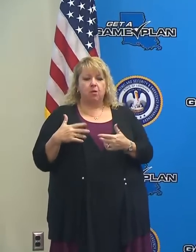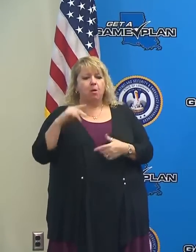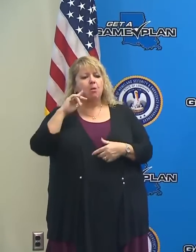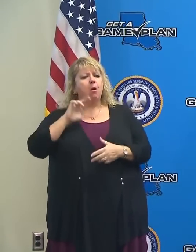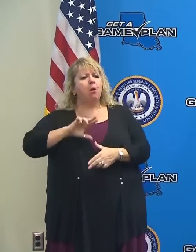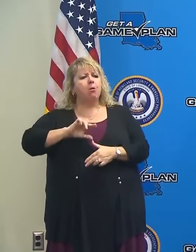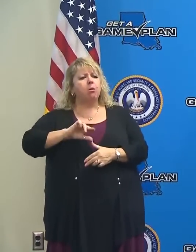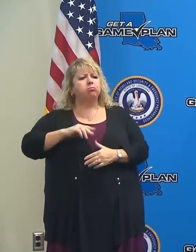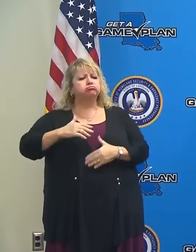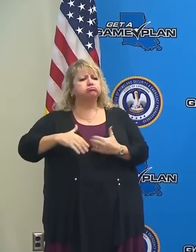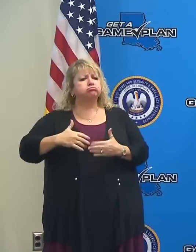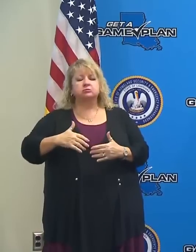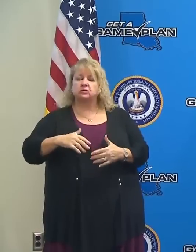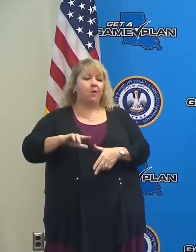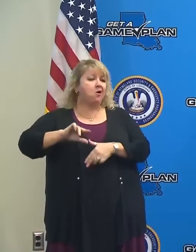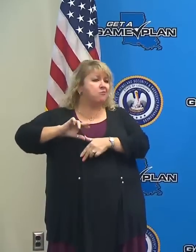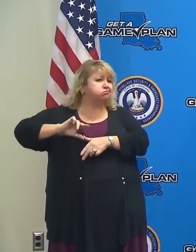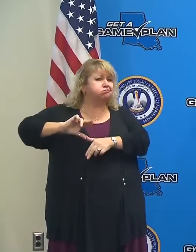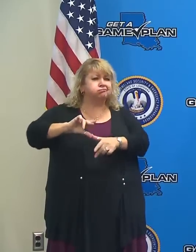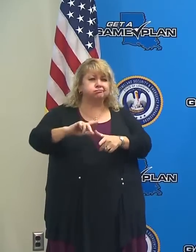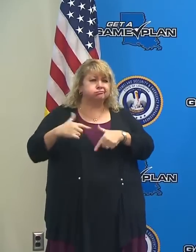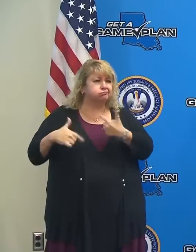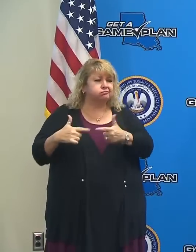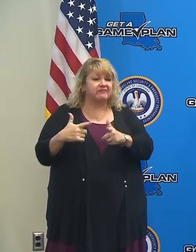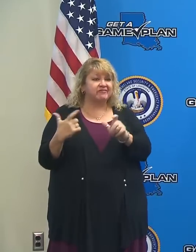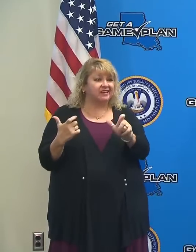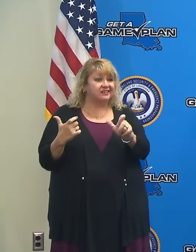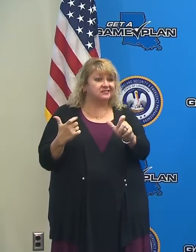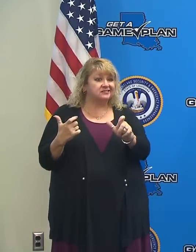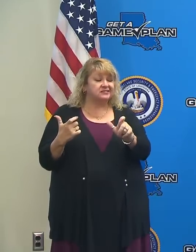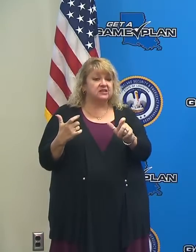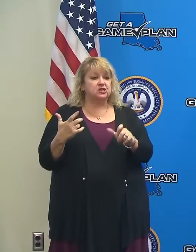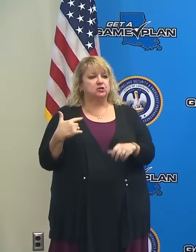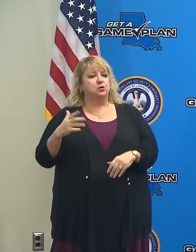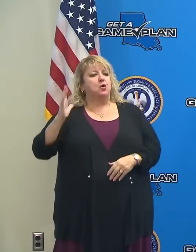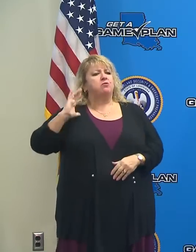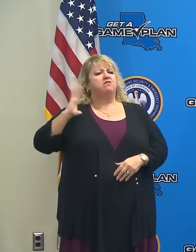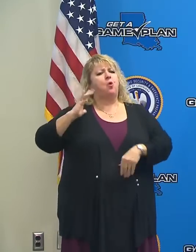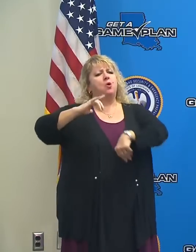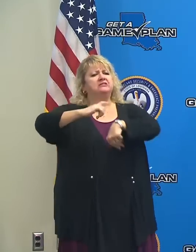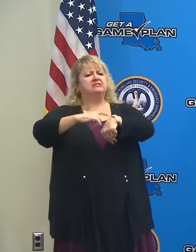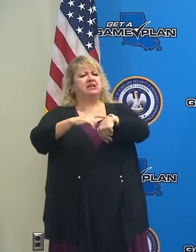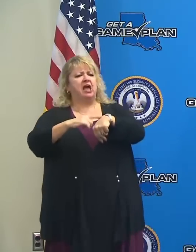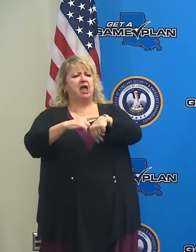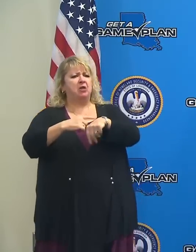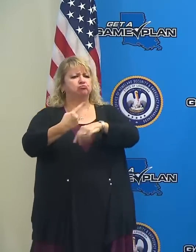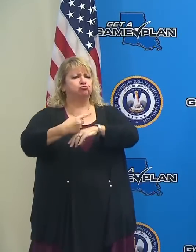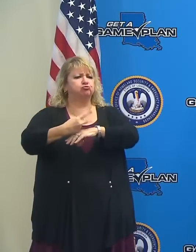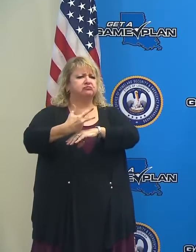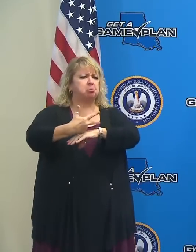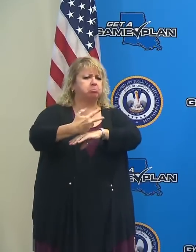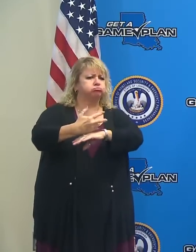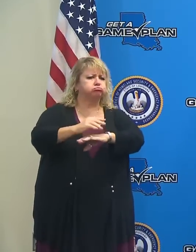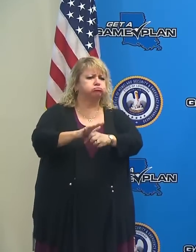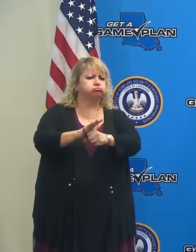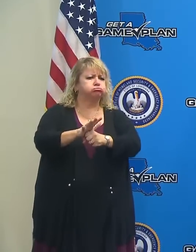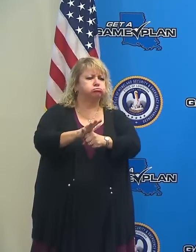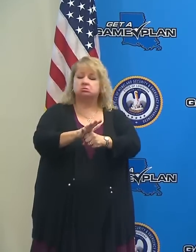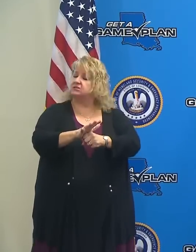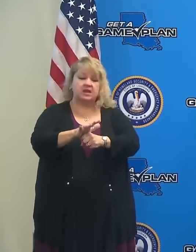its initial formation. And we don't have the normal time that we typically have in order to